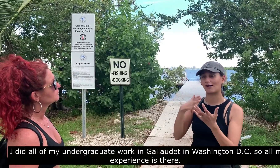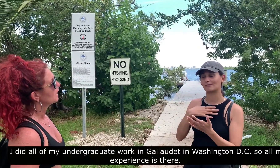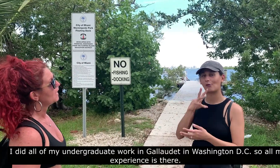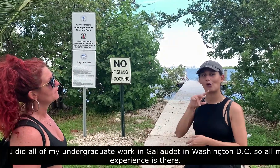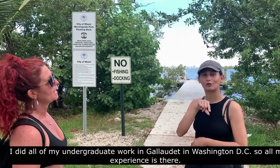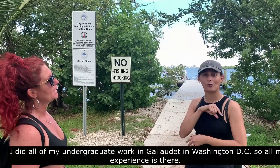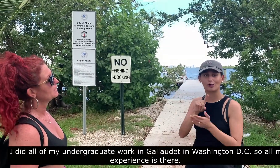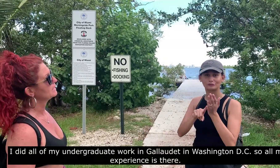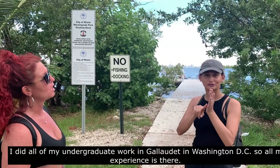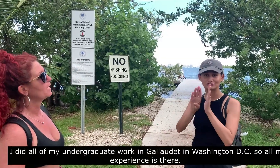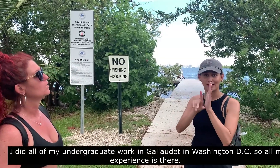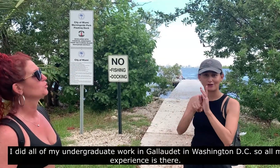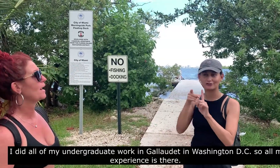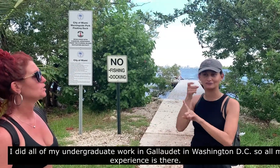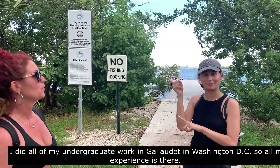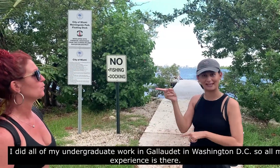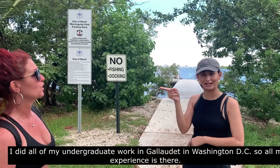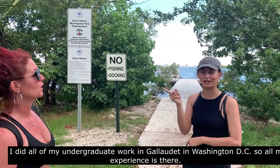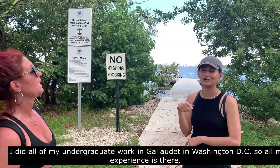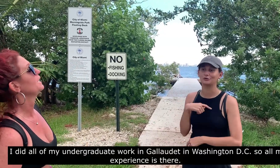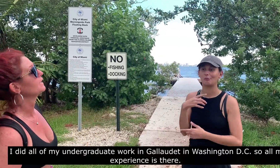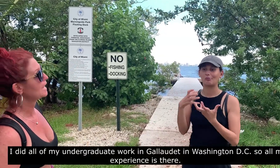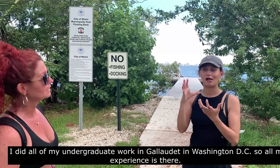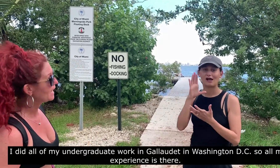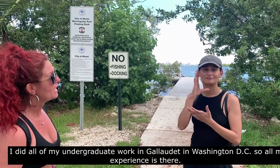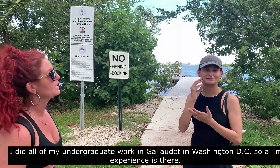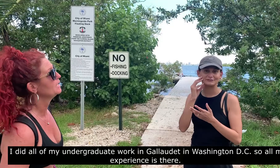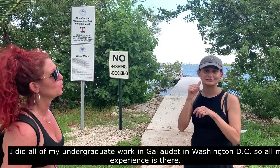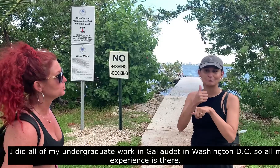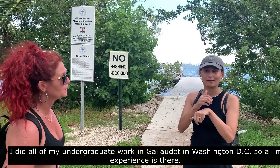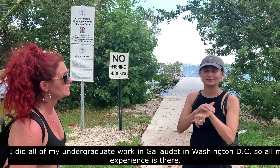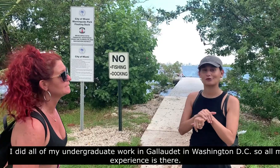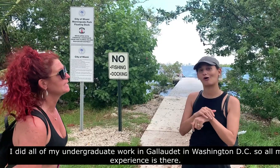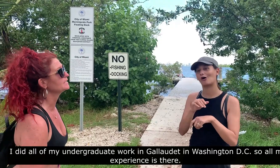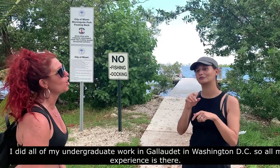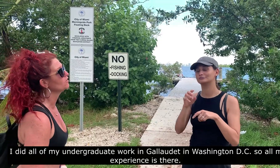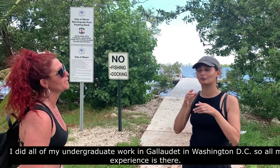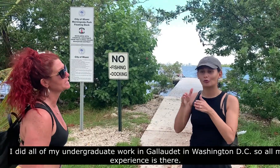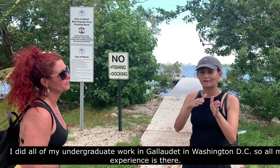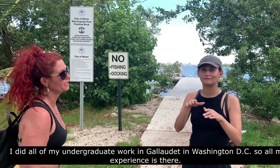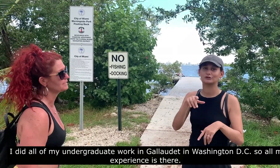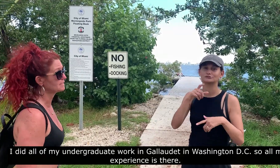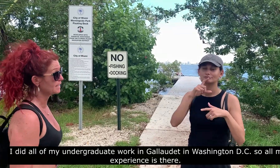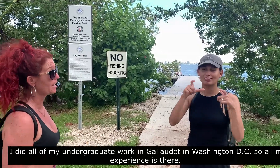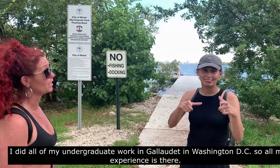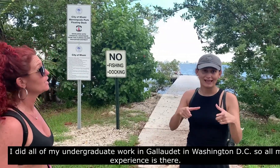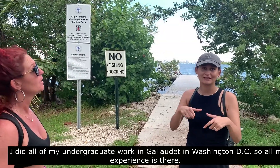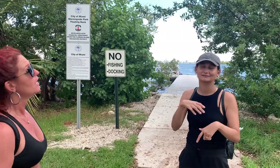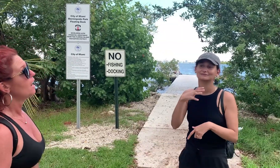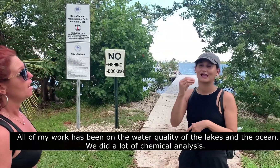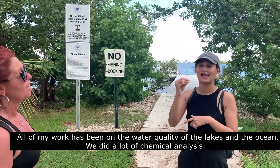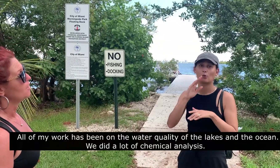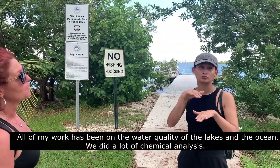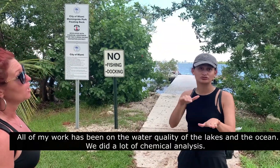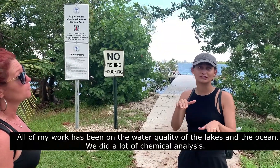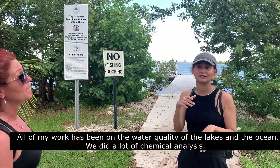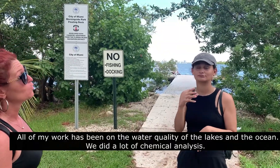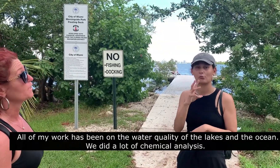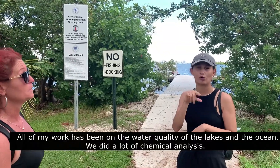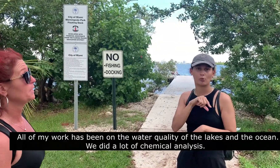And then I did all my undergraduate work in Gallaudet in Washington, D.C., so all of my experience is there. All of my work has